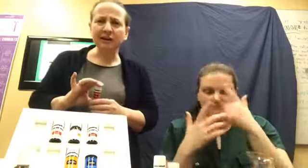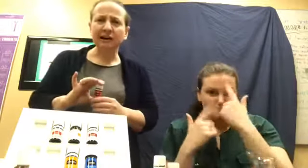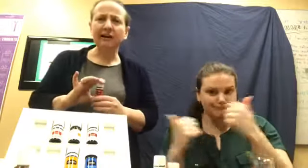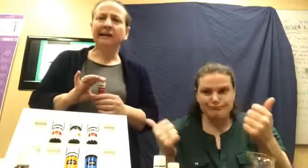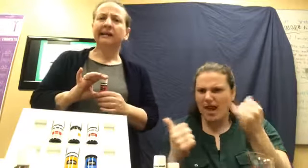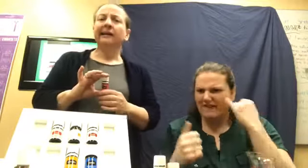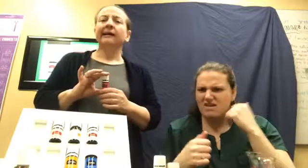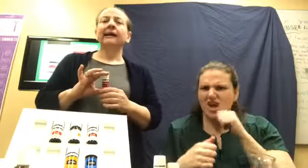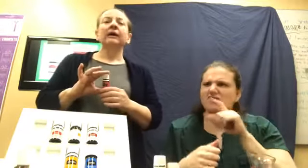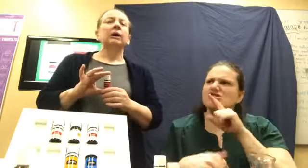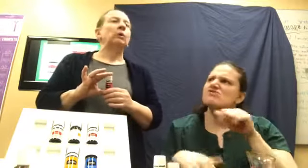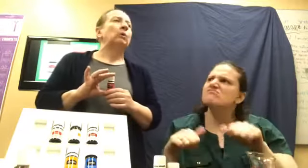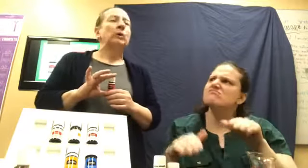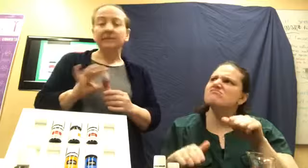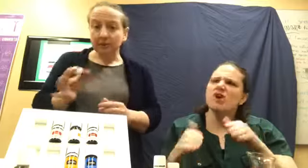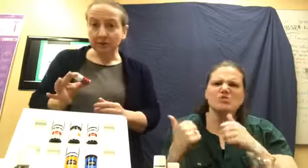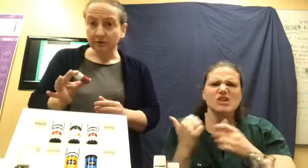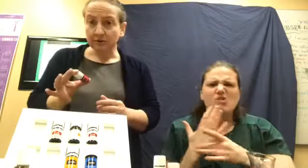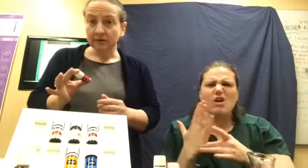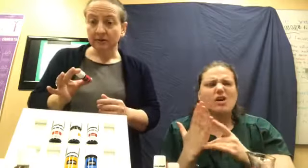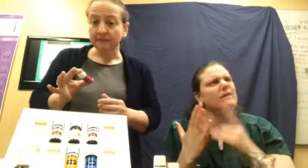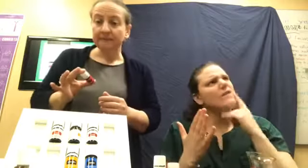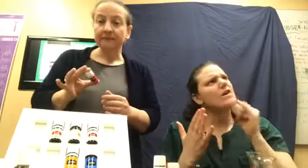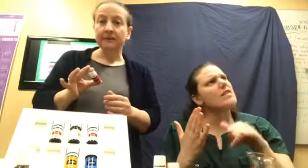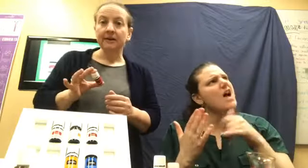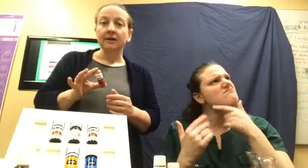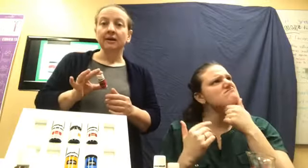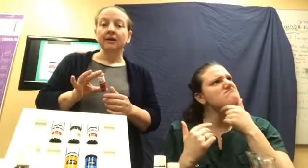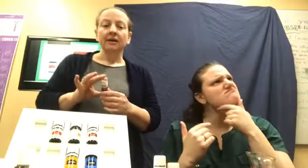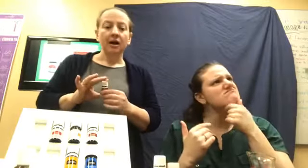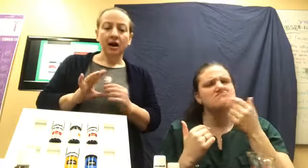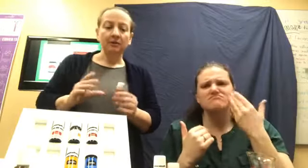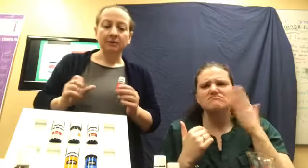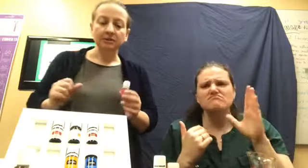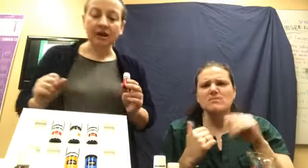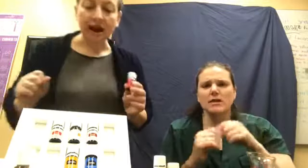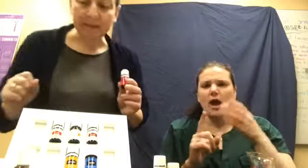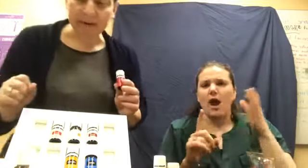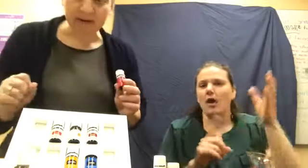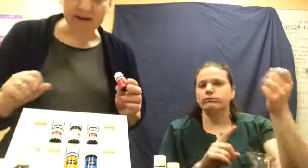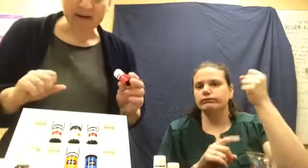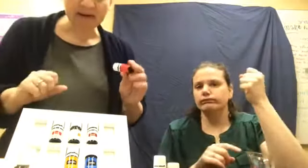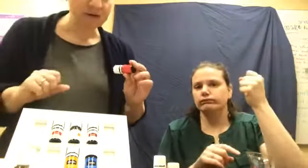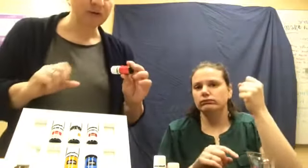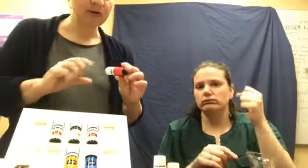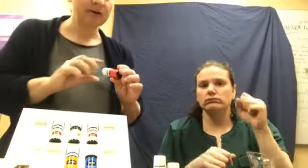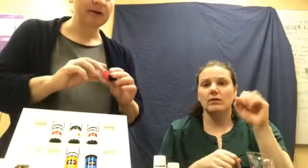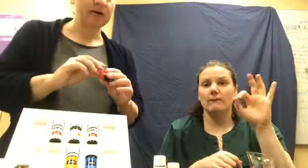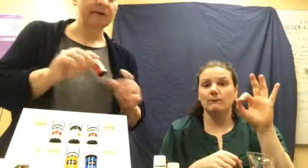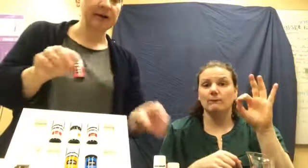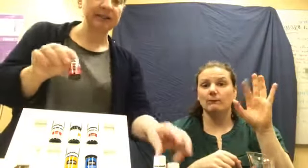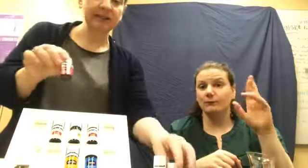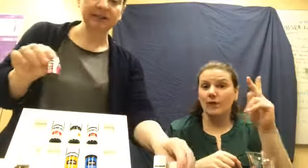what to use, always grab your frankincense